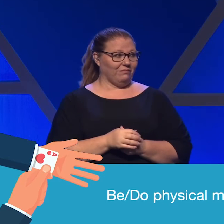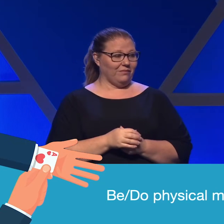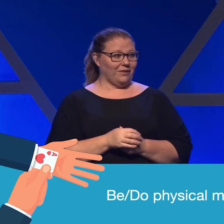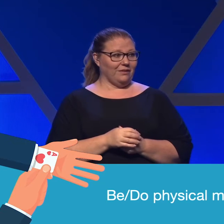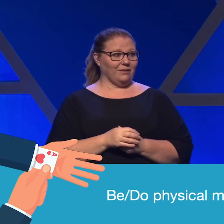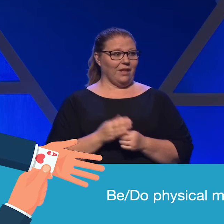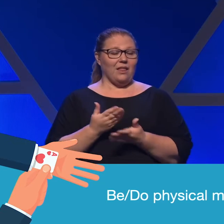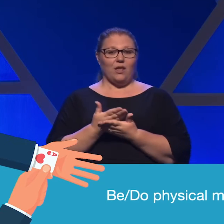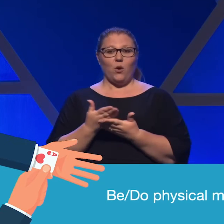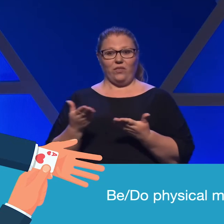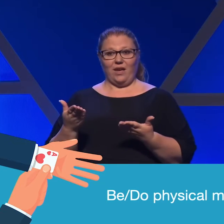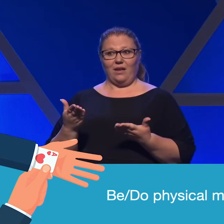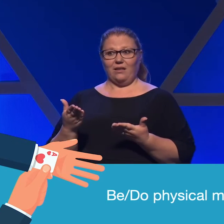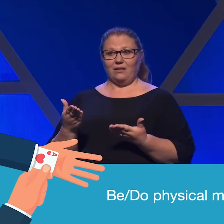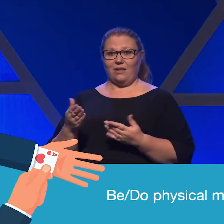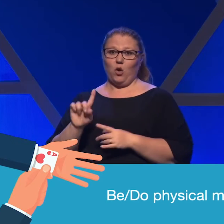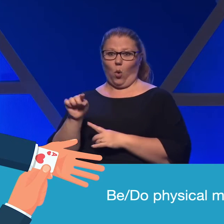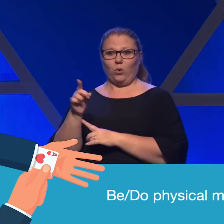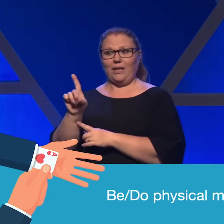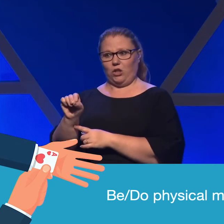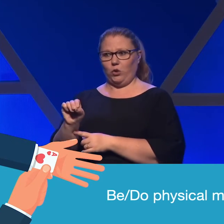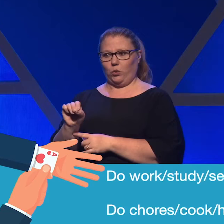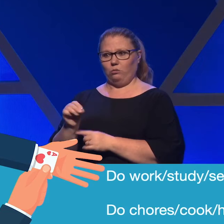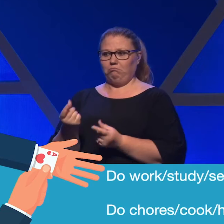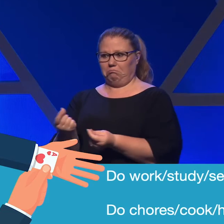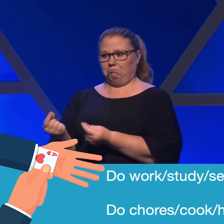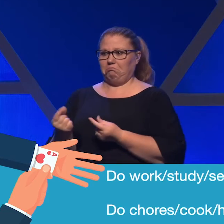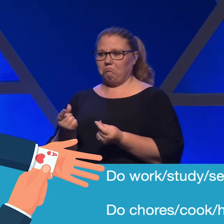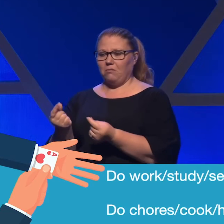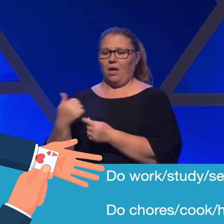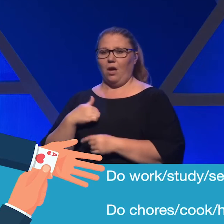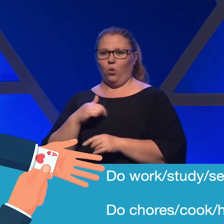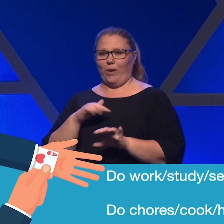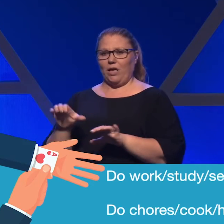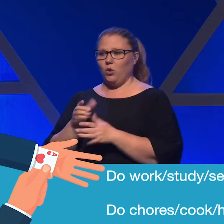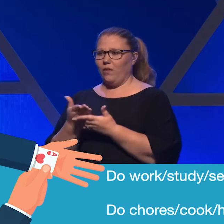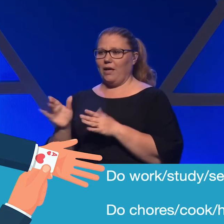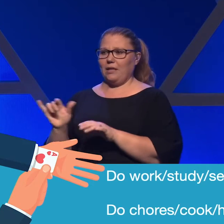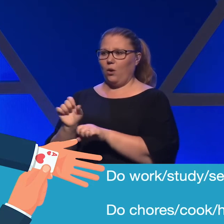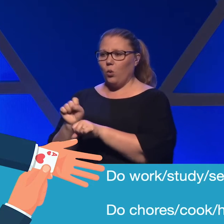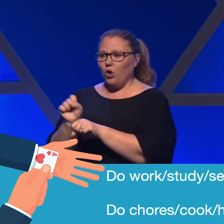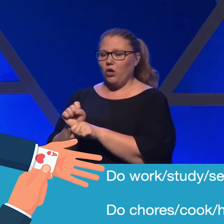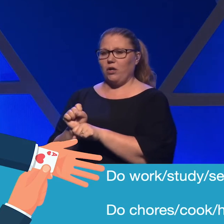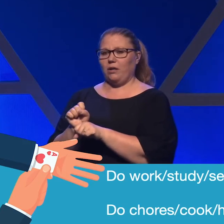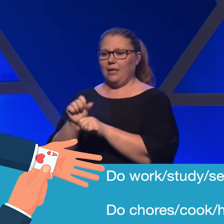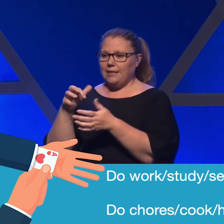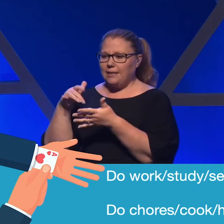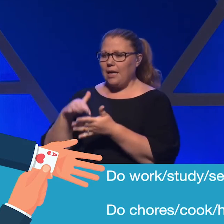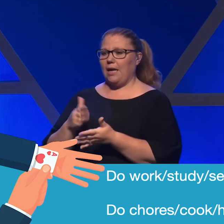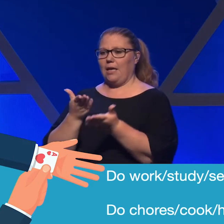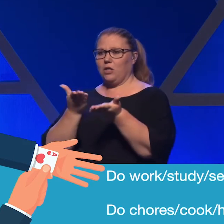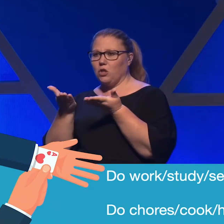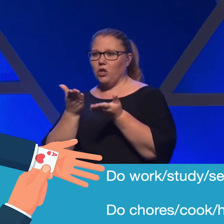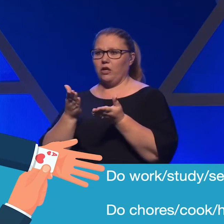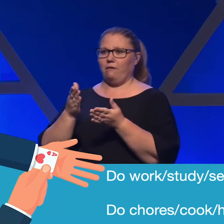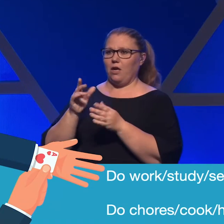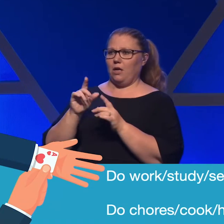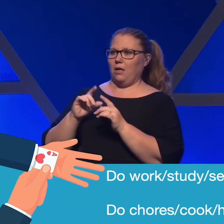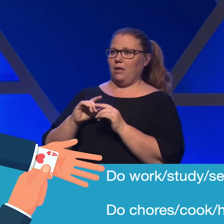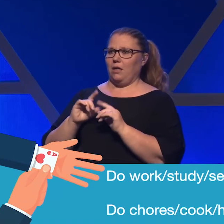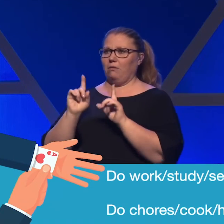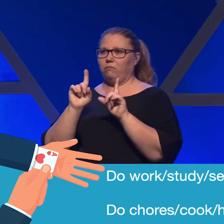there are things that are just do, right? We can do things like work, study, serve, errands,